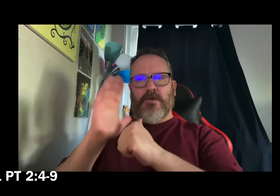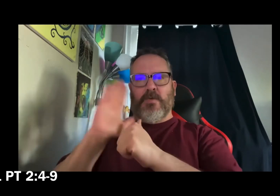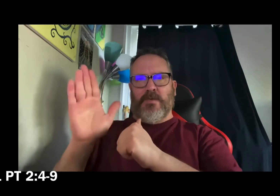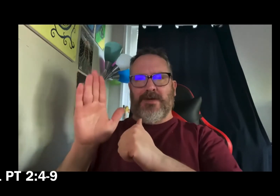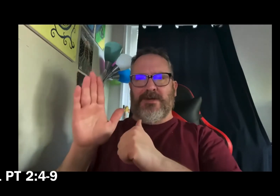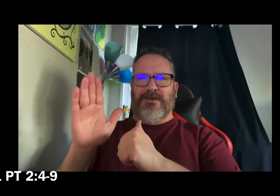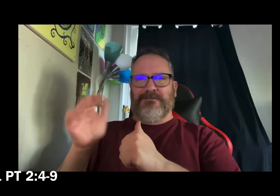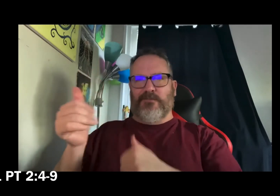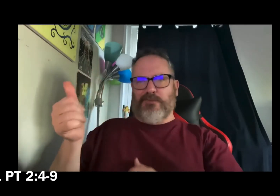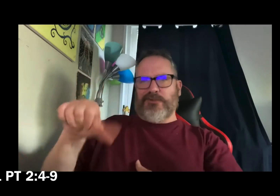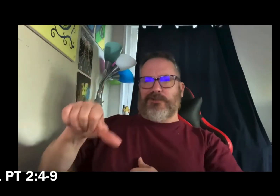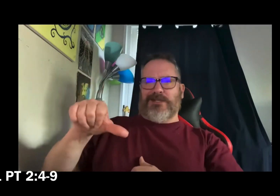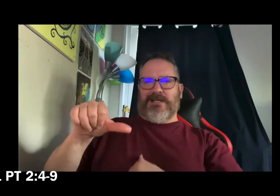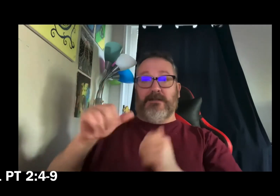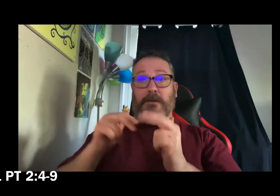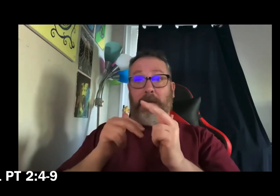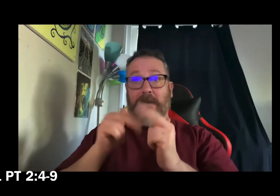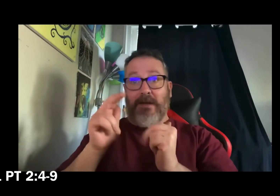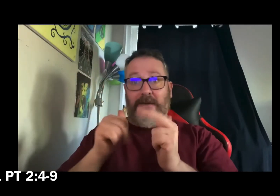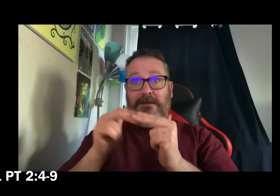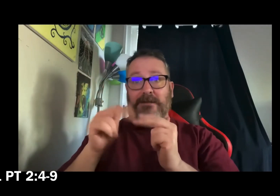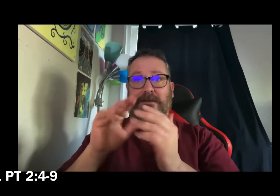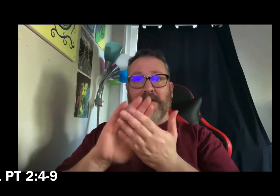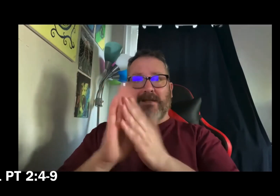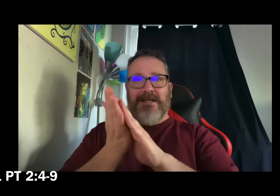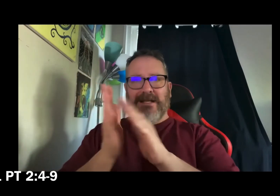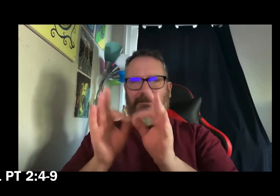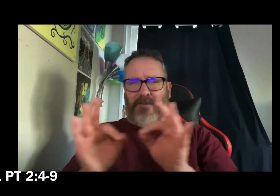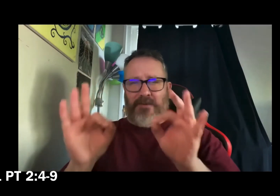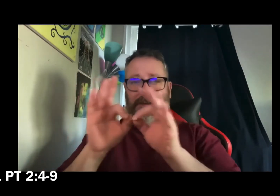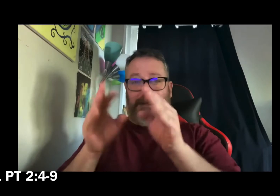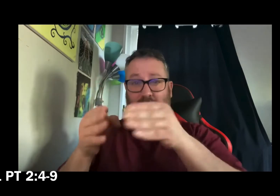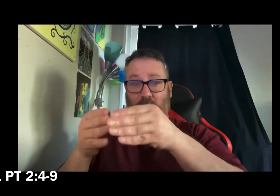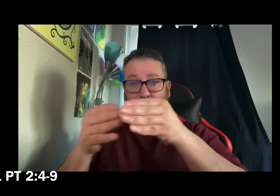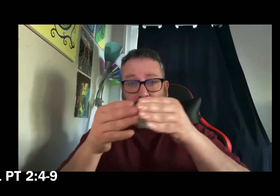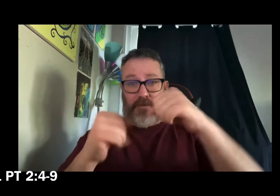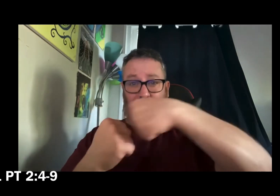the stone that the builders rejected has become the cornerstone.